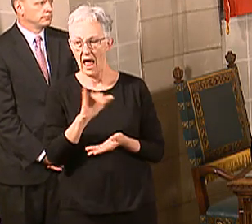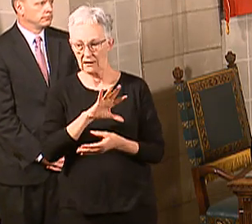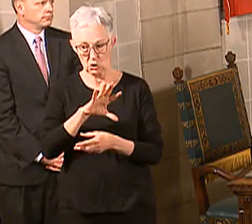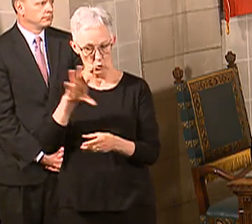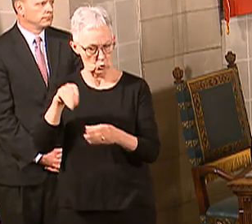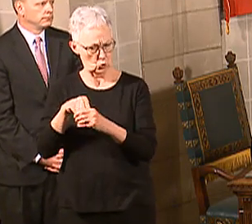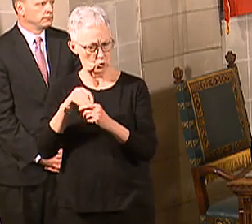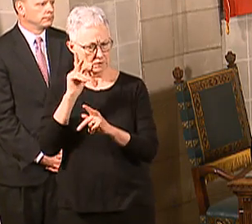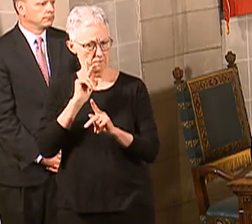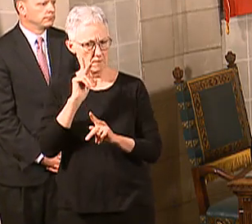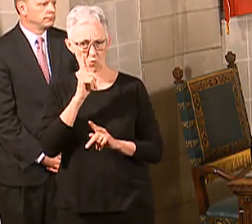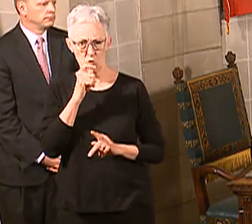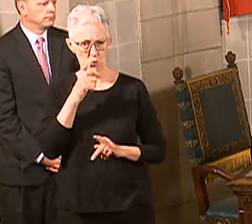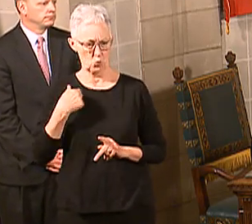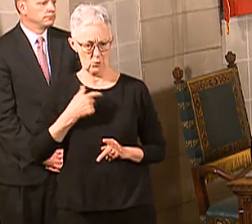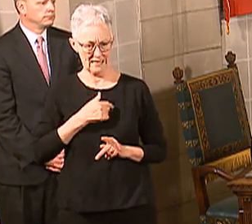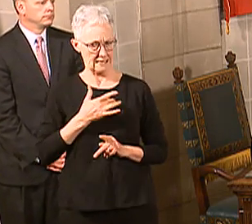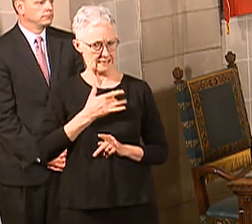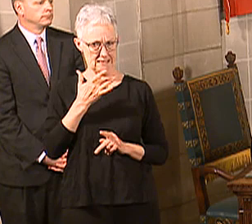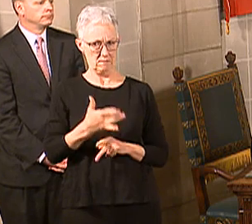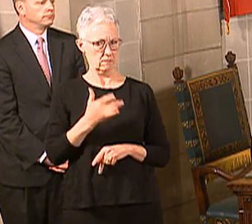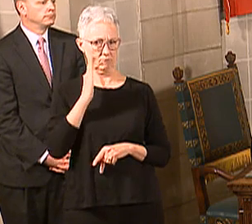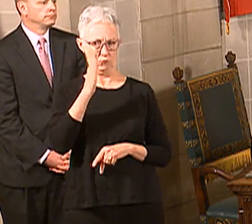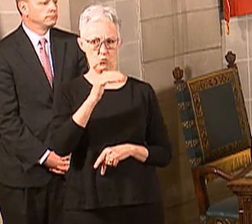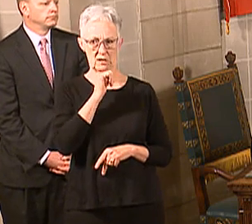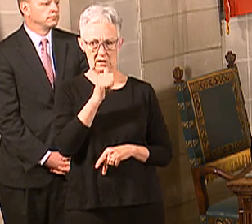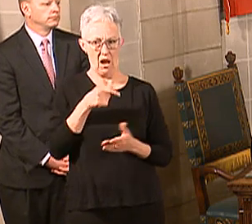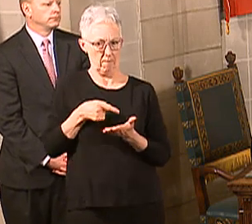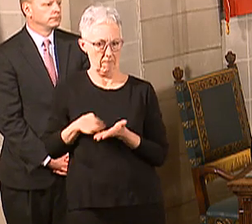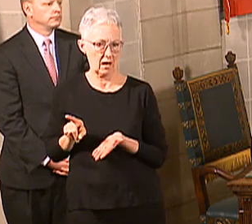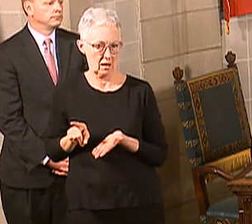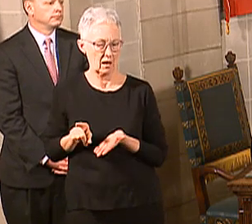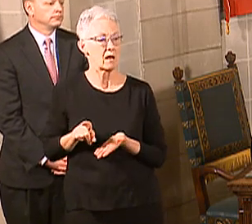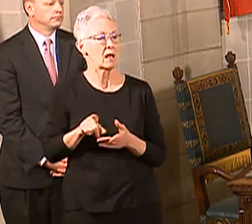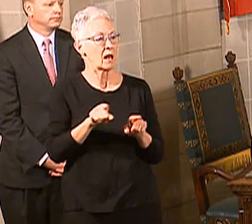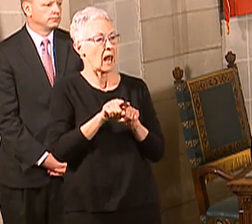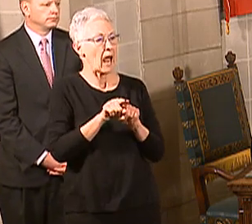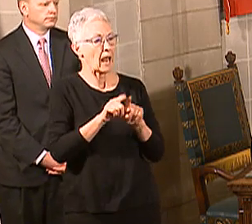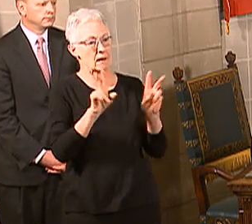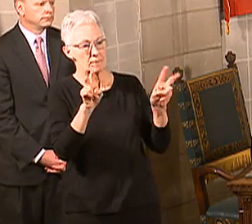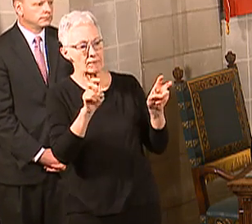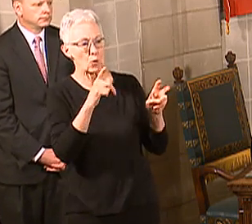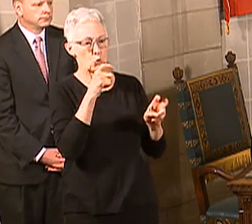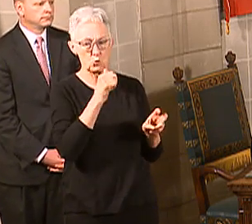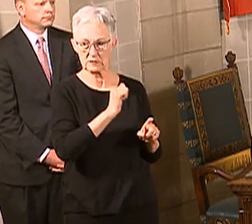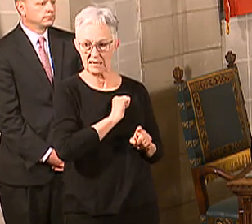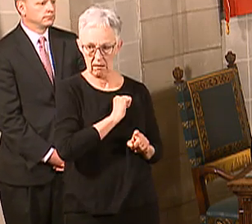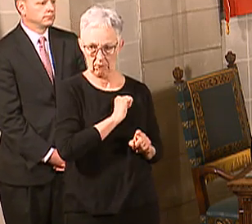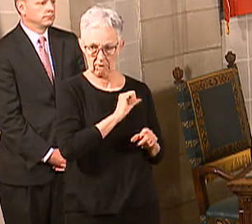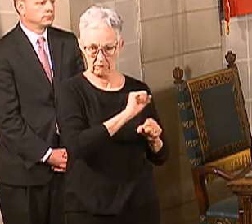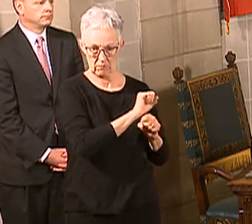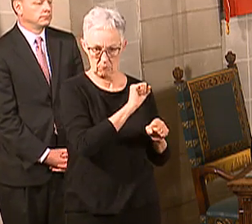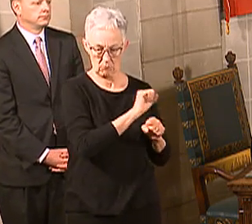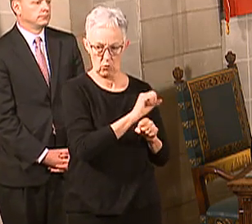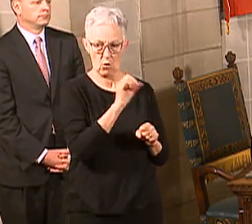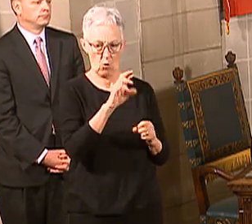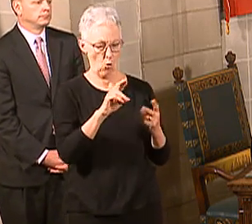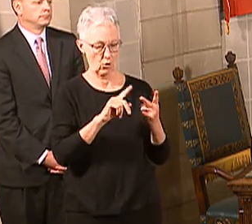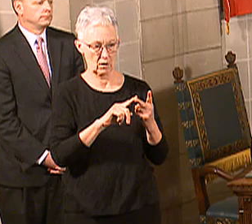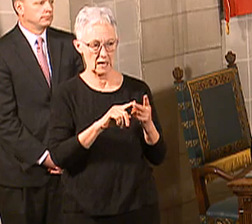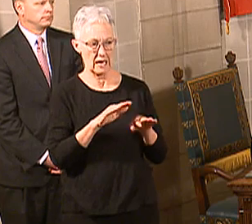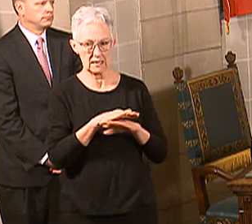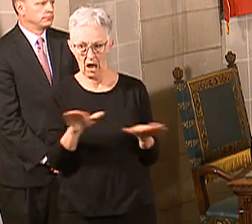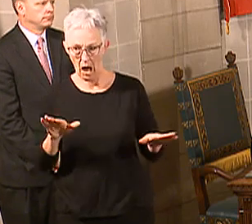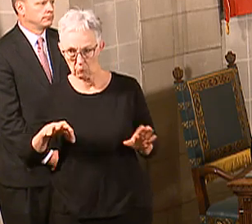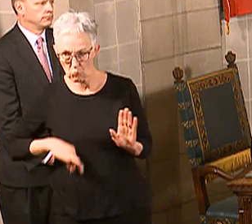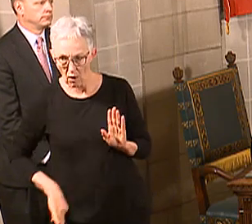unemployment, so there's sections, as we talked about yesterday, will cover people who are self-employed or those non-profit folks and so forth, but if you